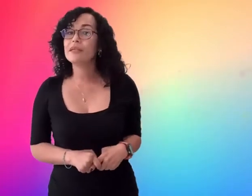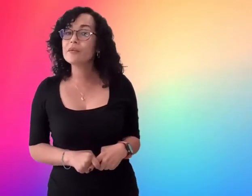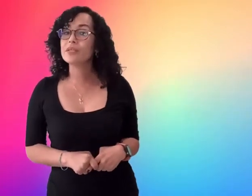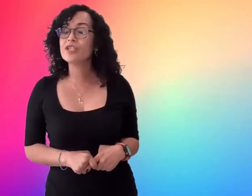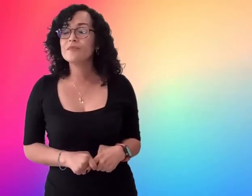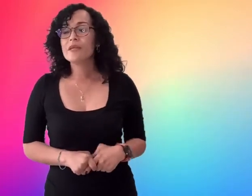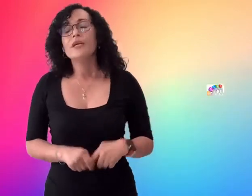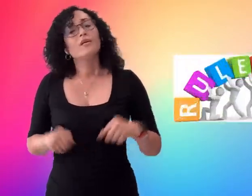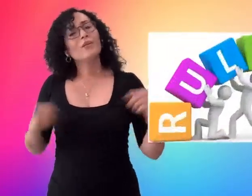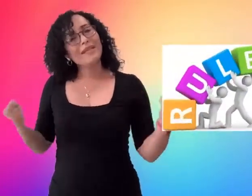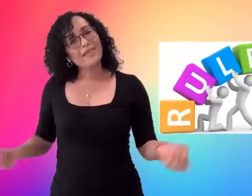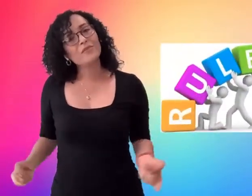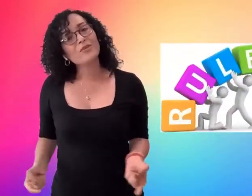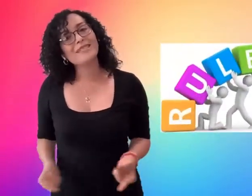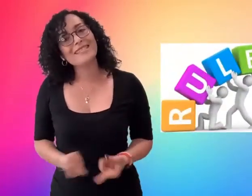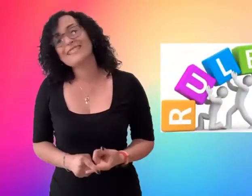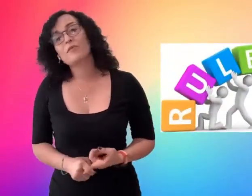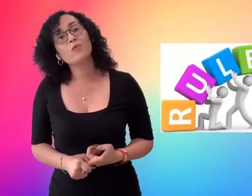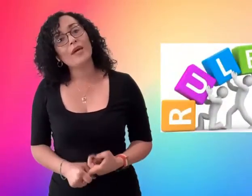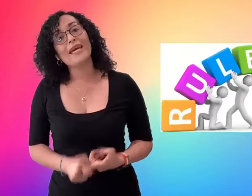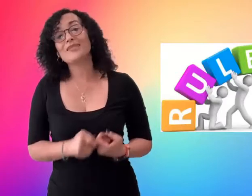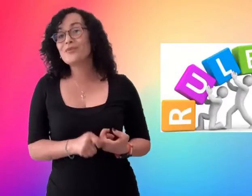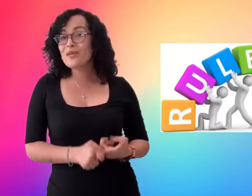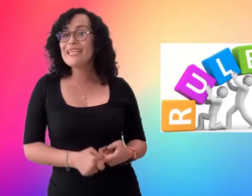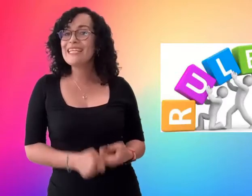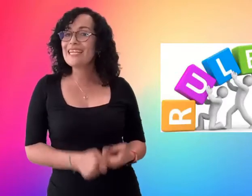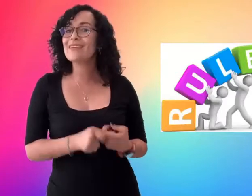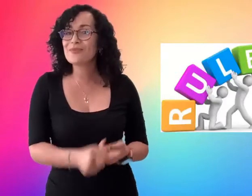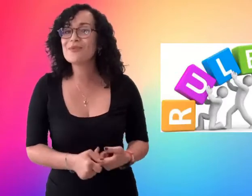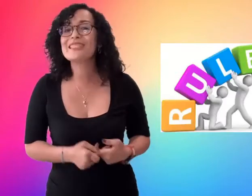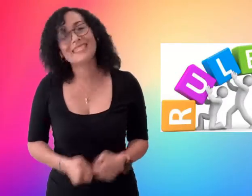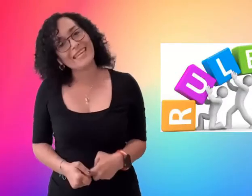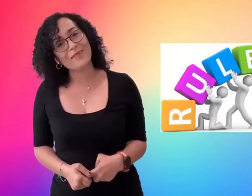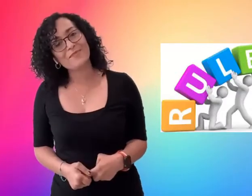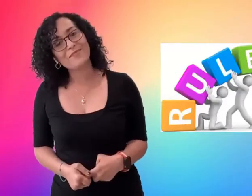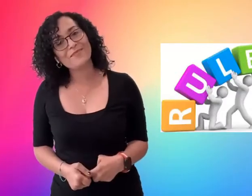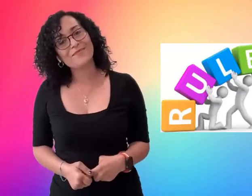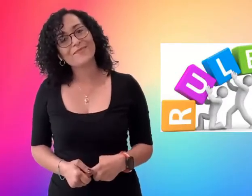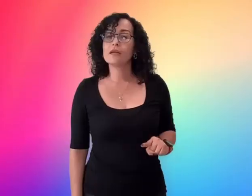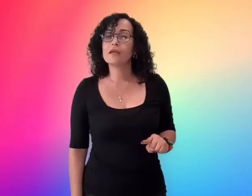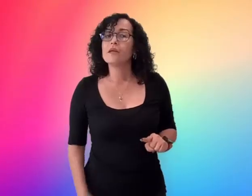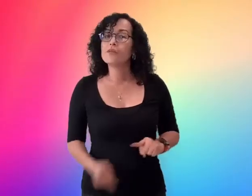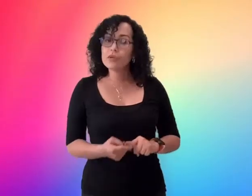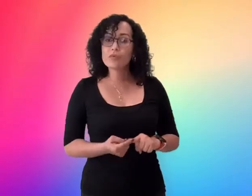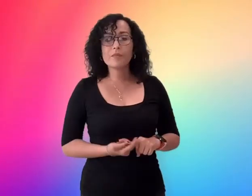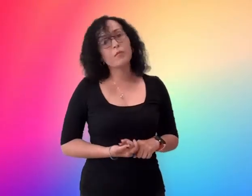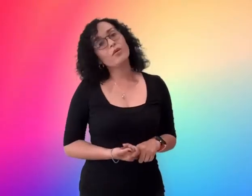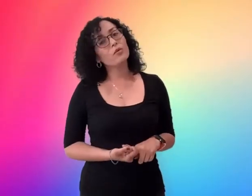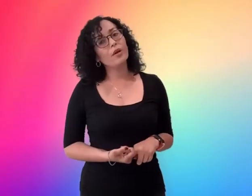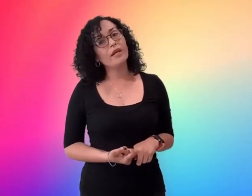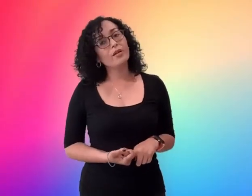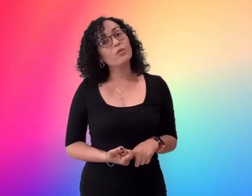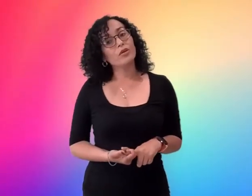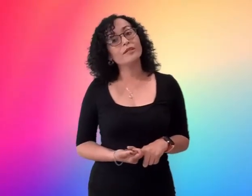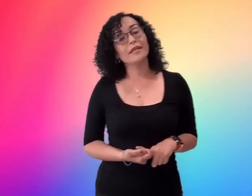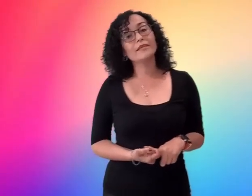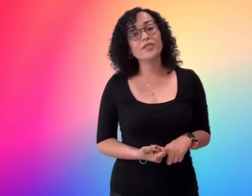language we need the rules in the same way as we need the rules in a game do you remember the way that you learned english